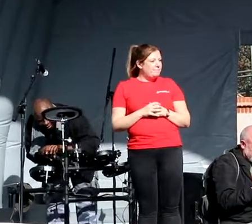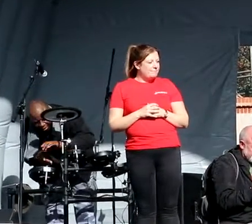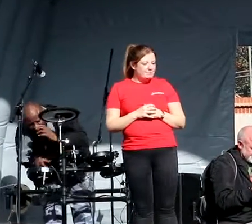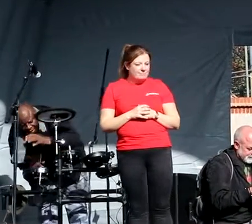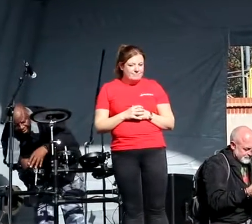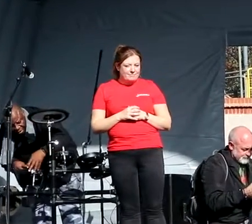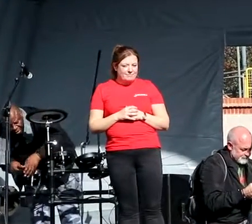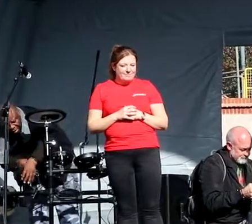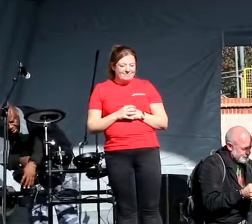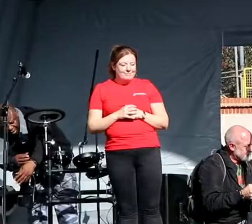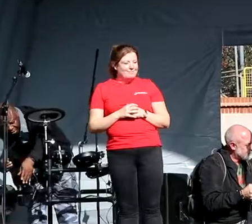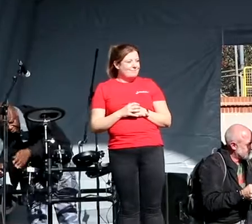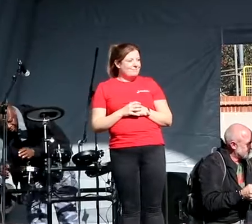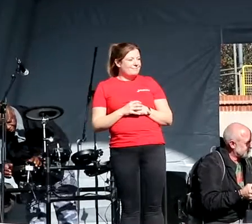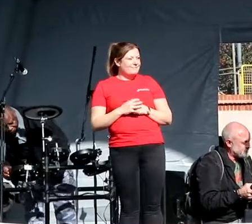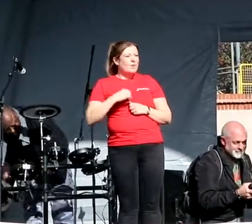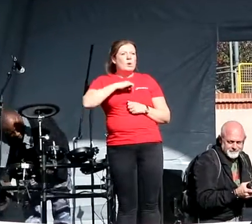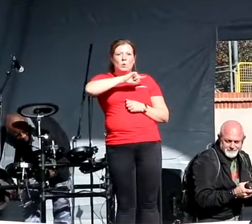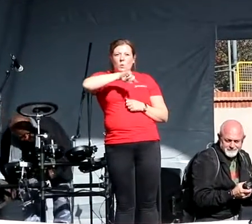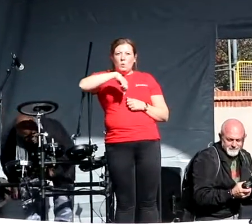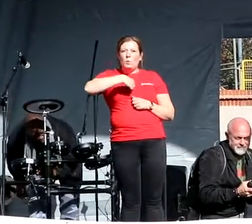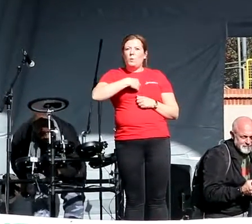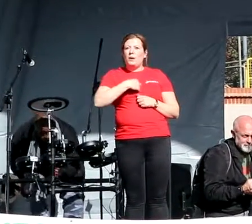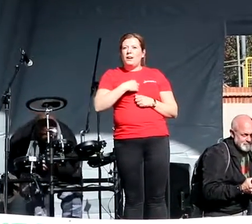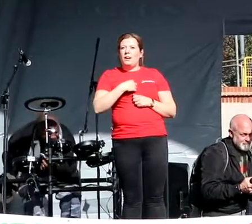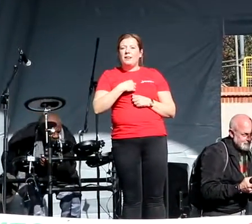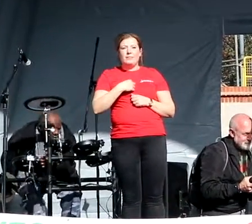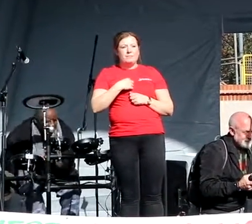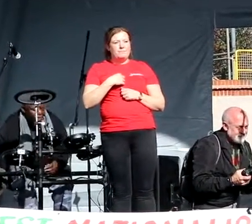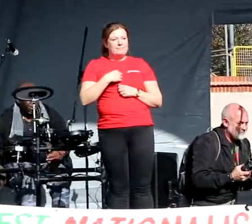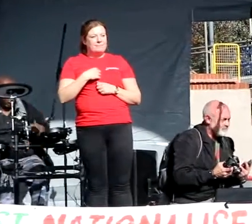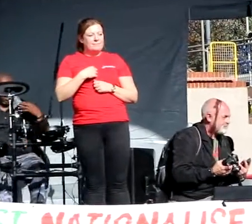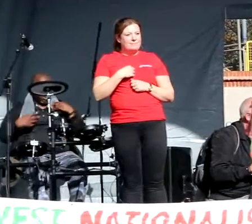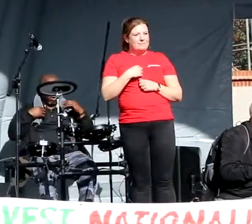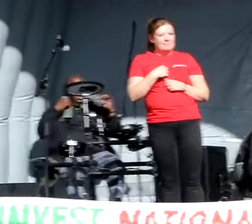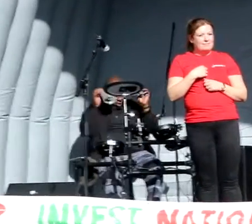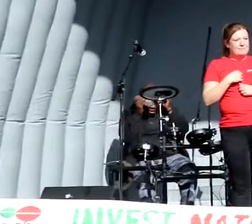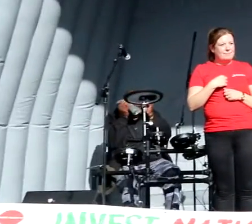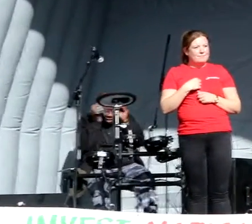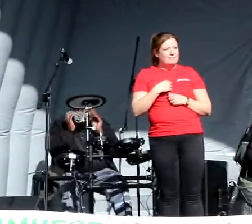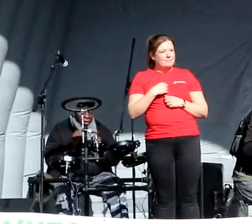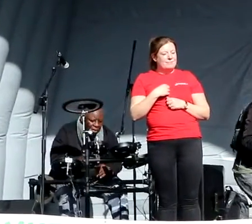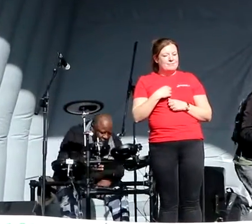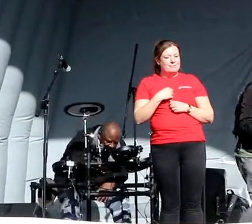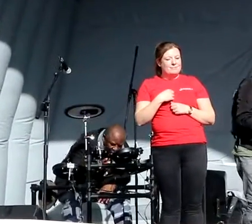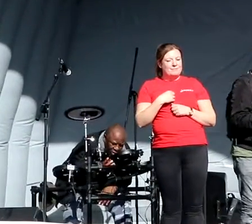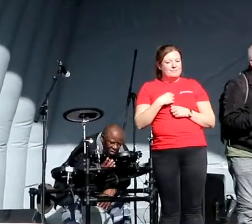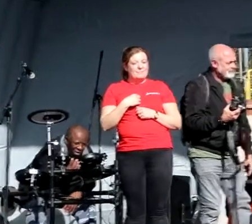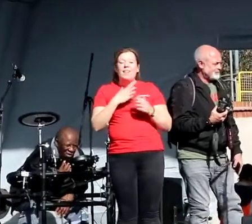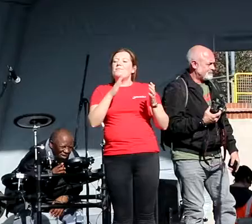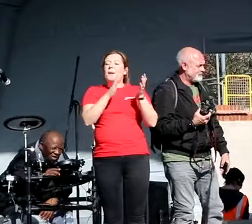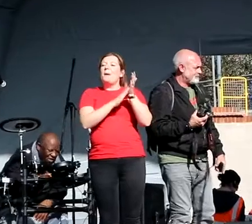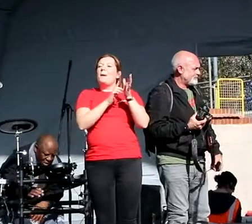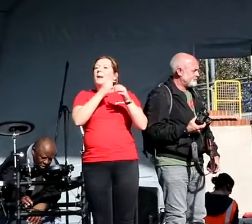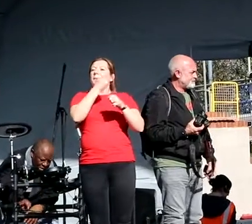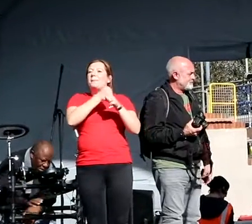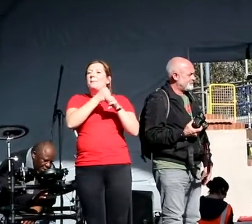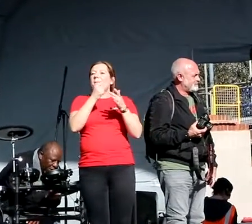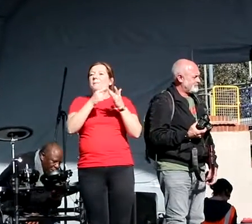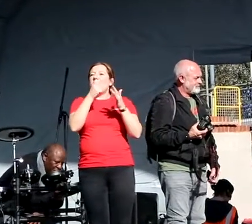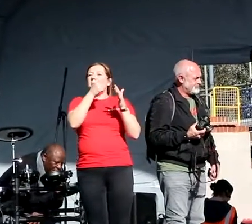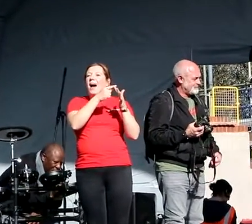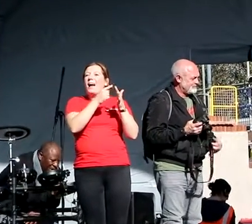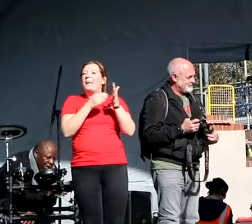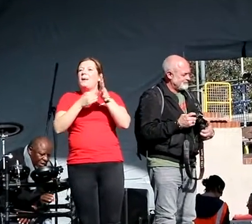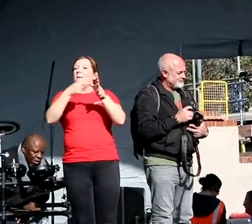We will carry on to Maggie May is no